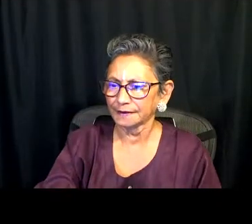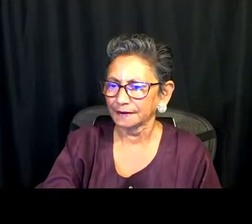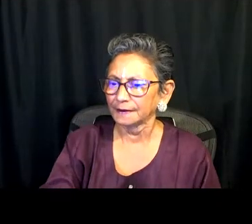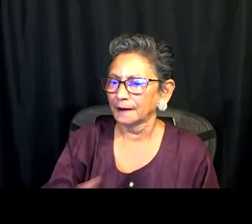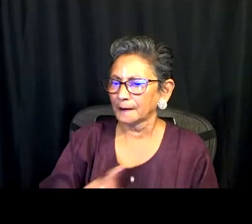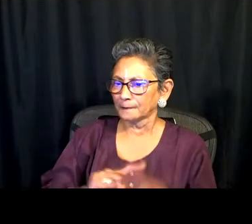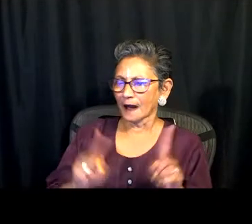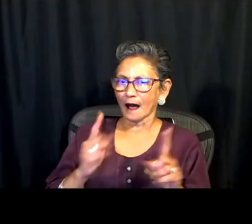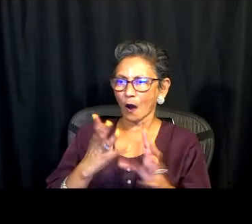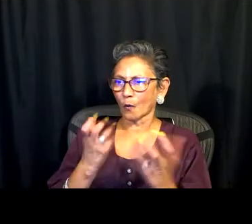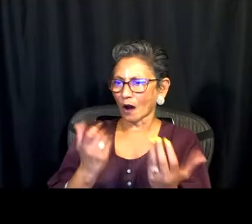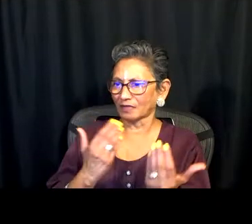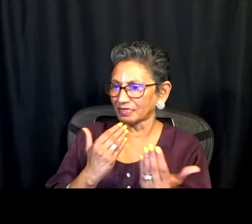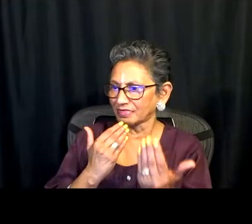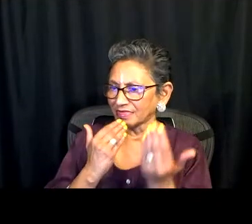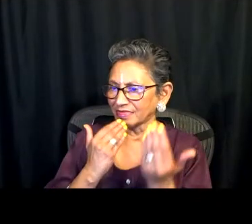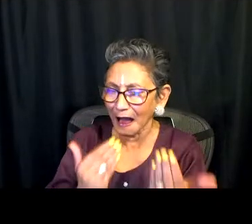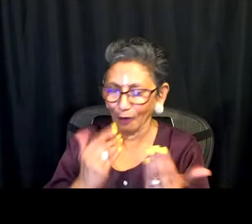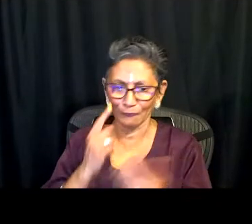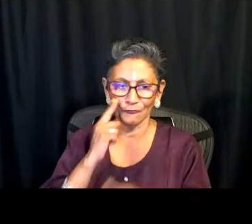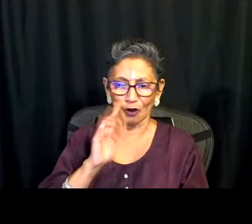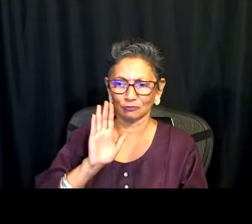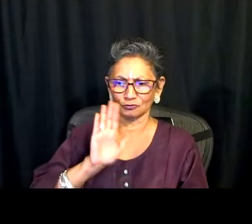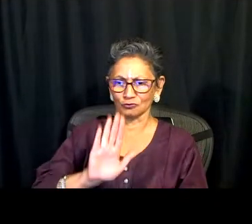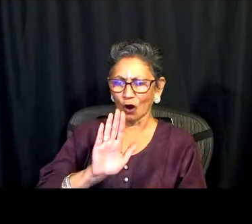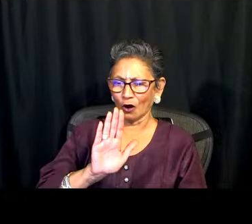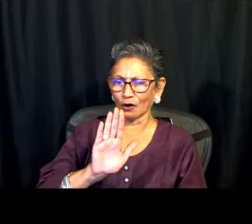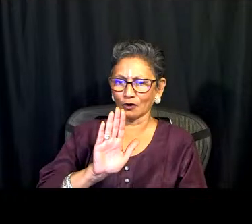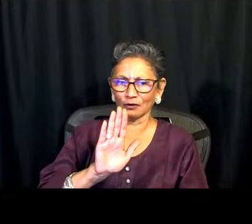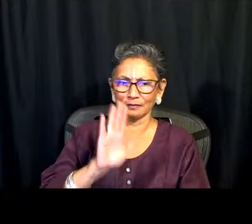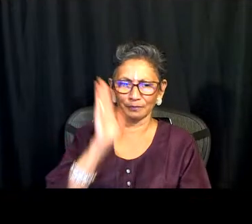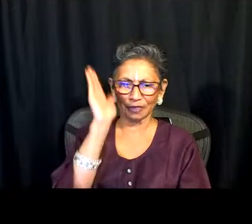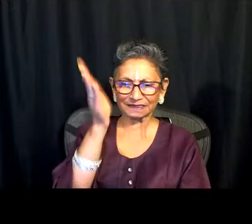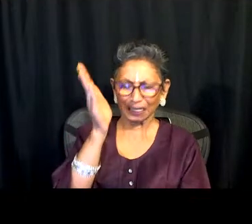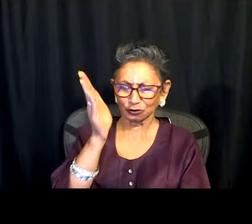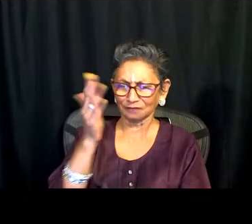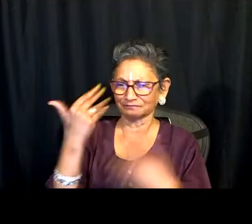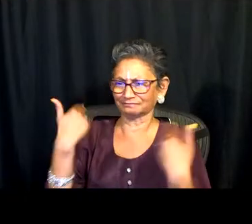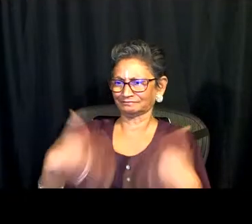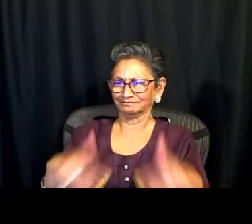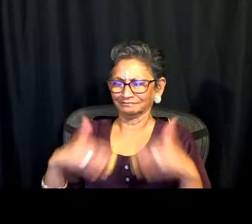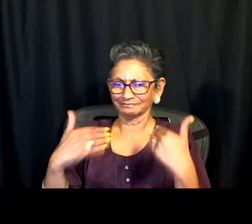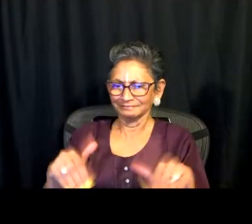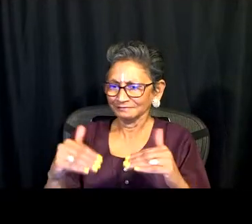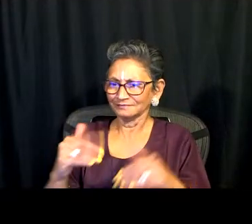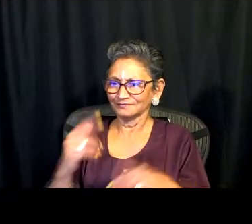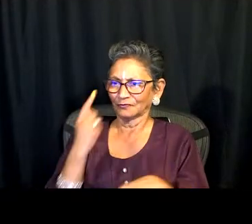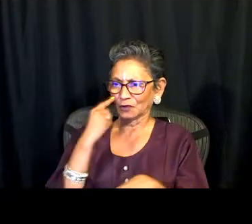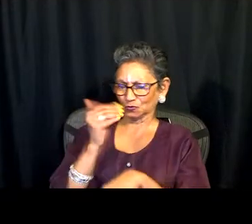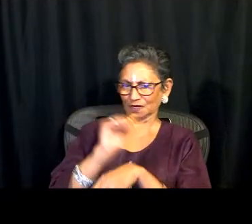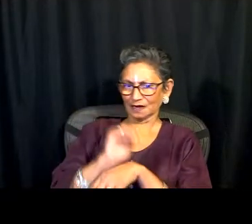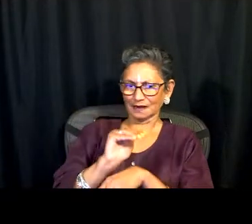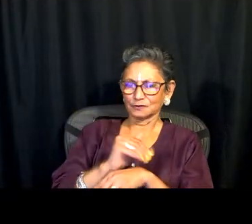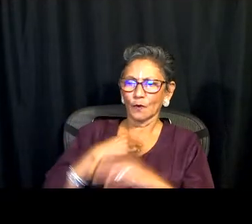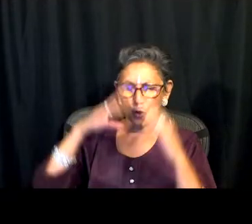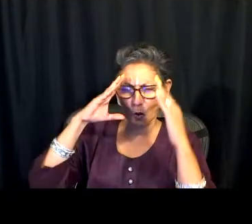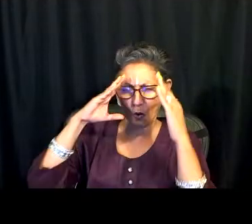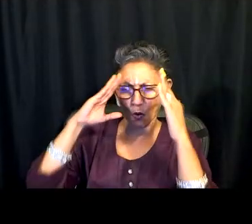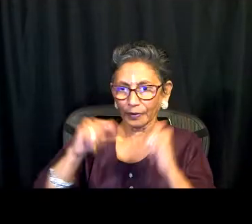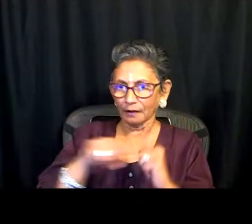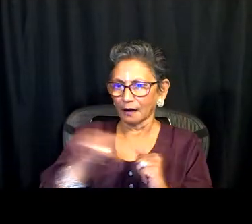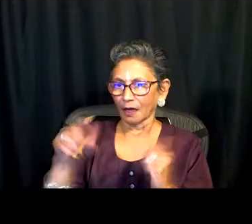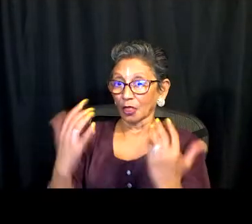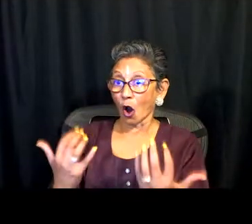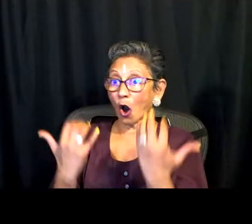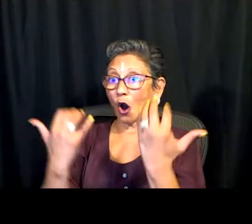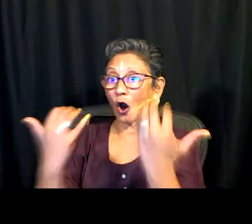i'm looking at the board to see if there are any more questions however at the same time i think we've run out of time mallory we're